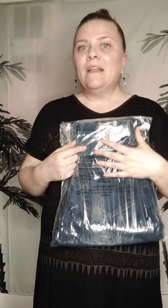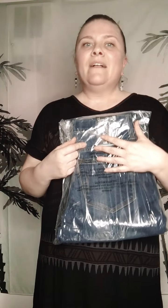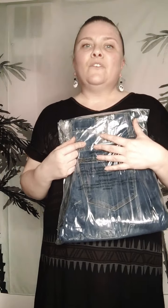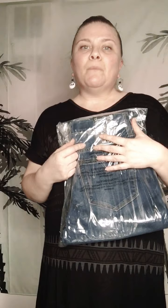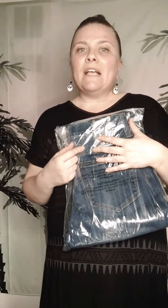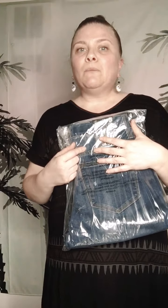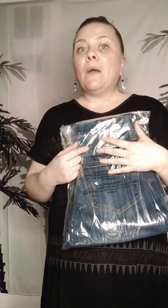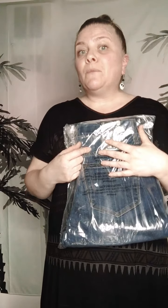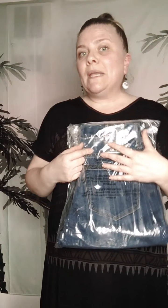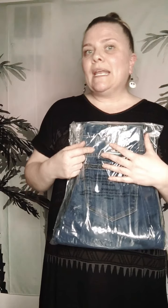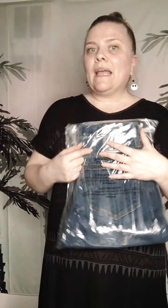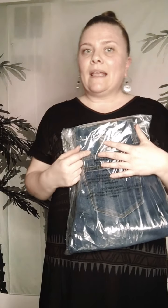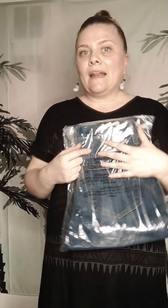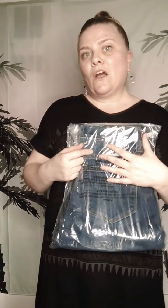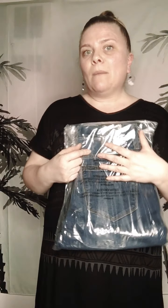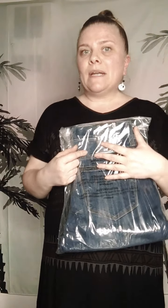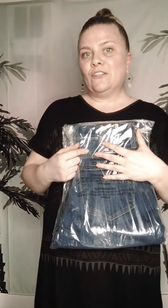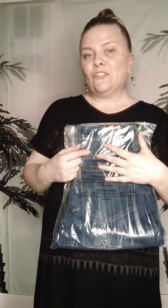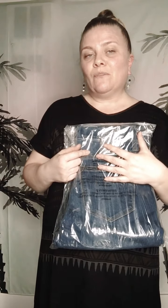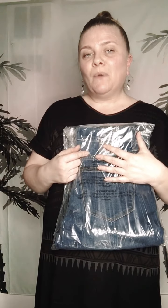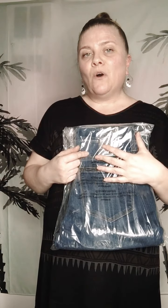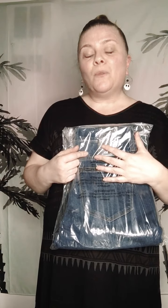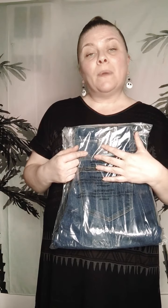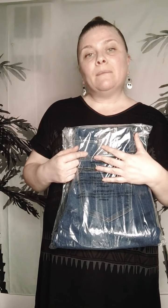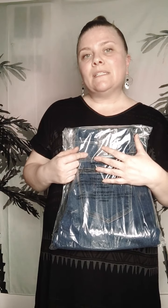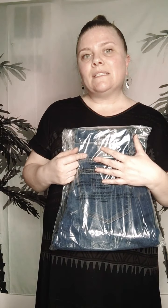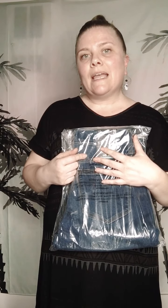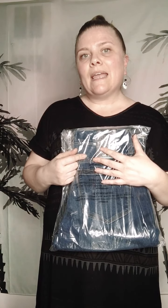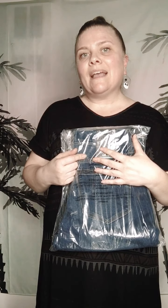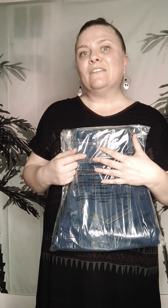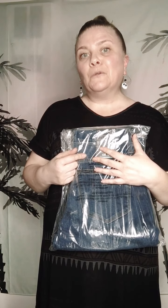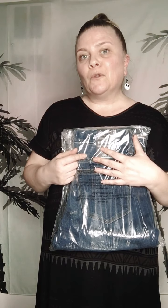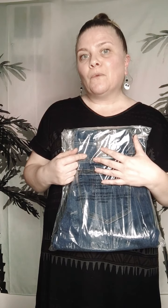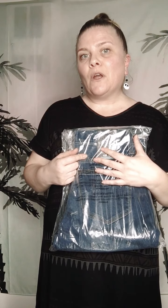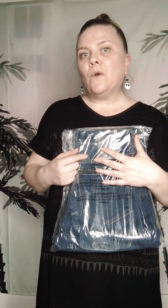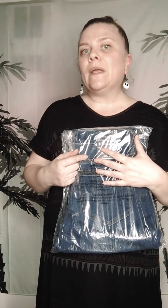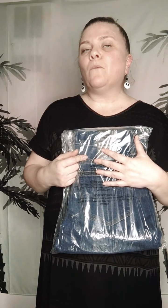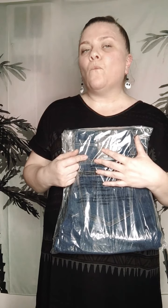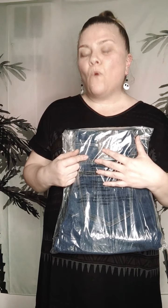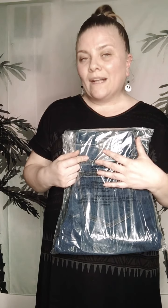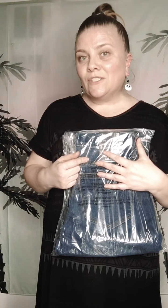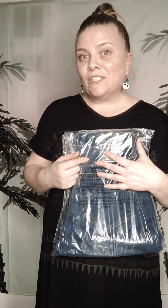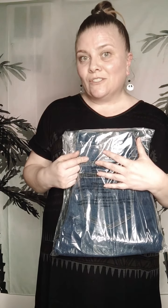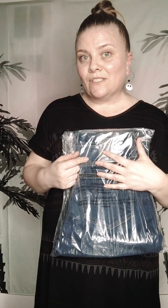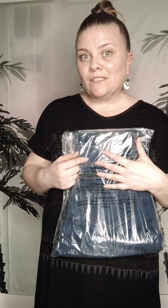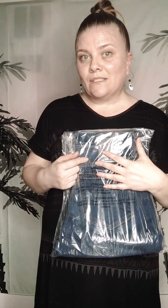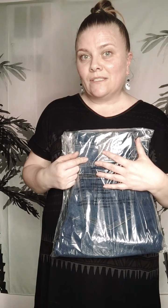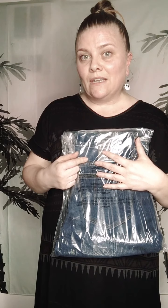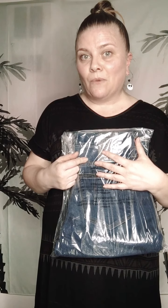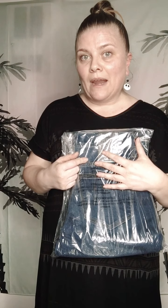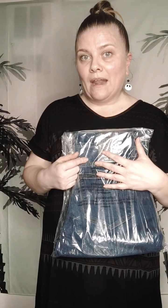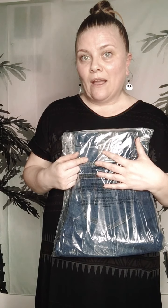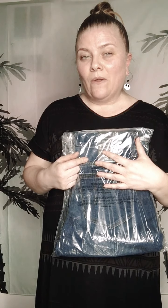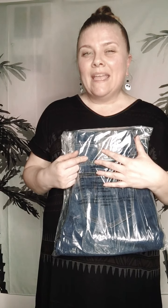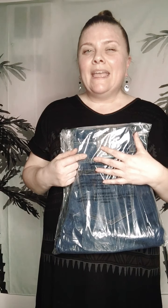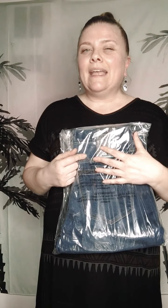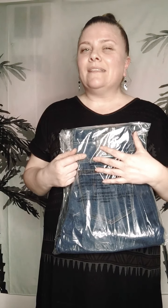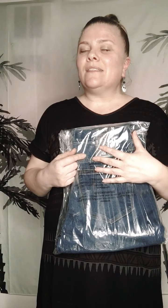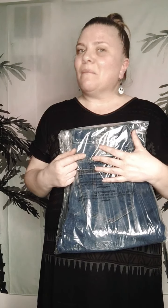Your best bet would be to kind of get a combination of both. But I'm just saying LuLaRoe wants you to succeed right now. It's the